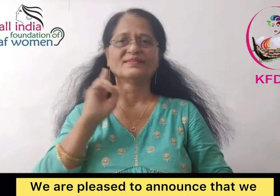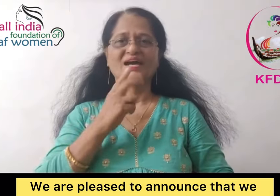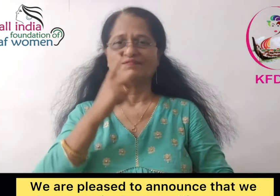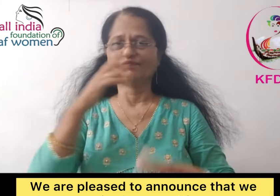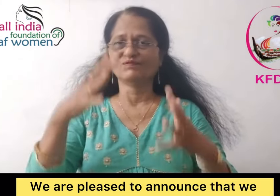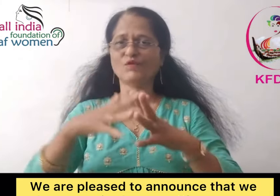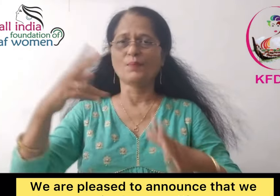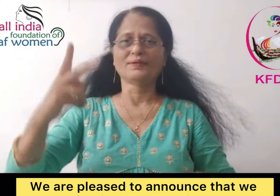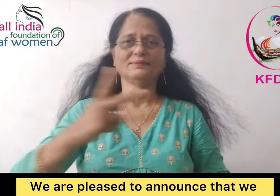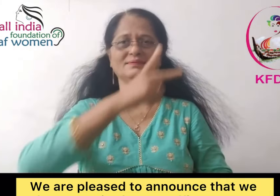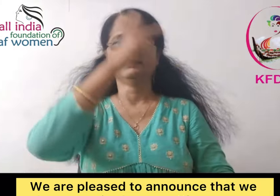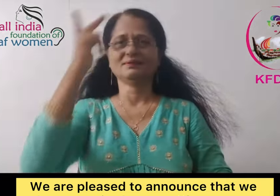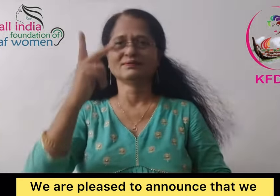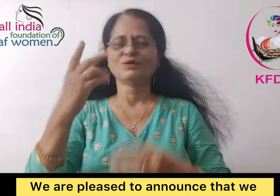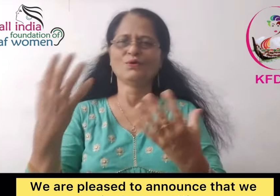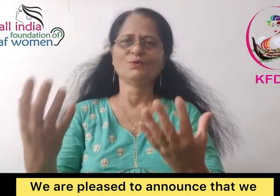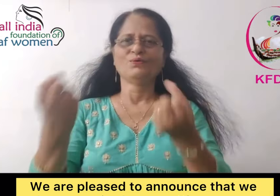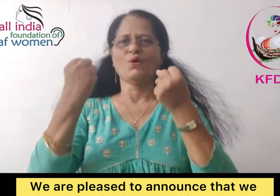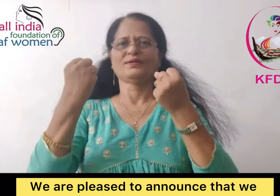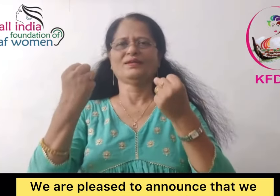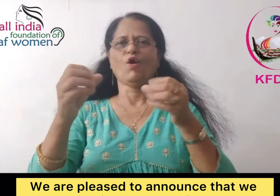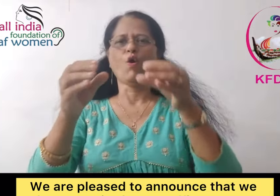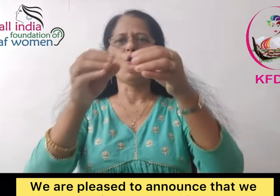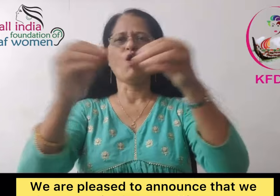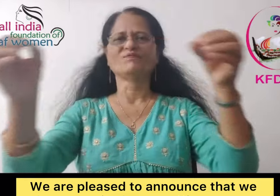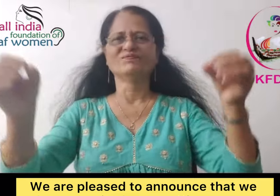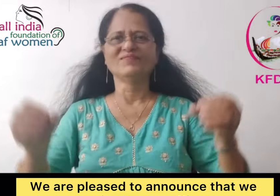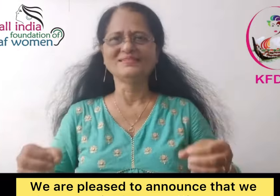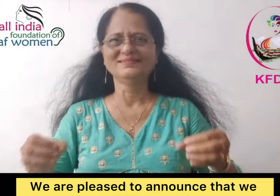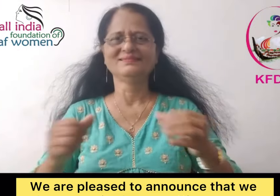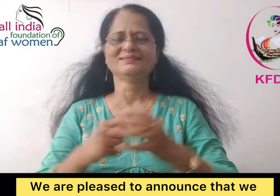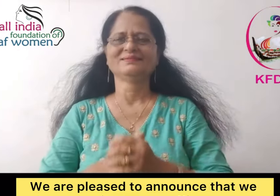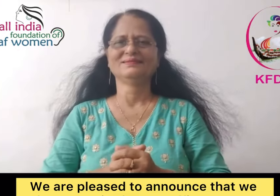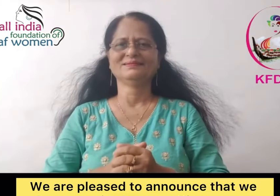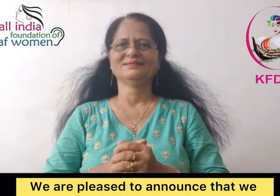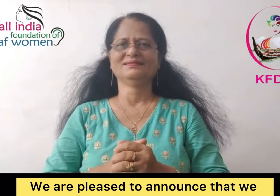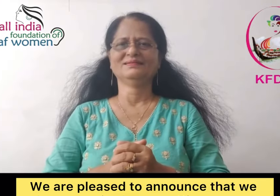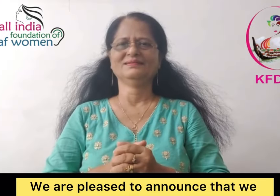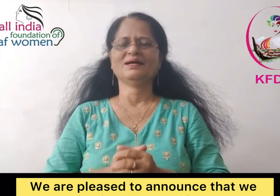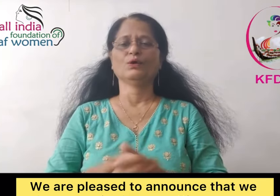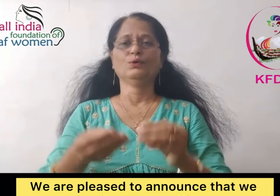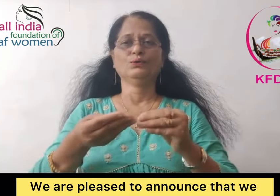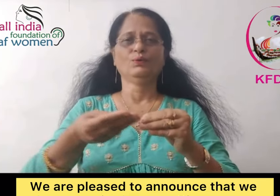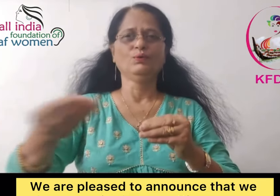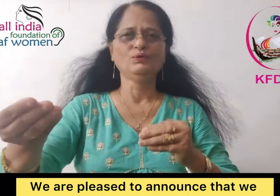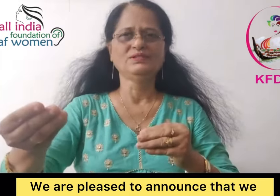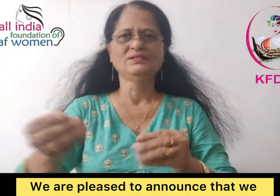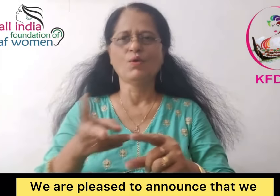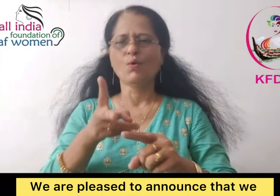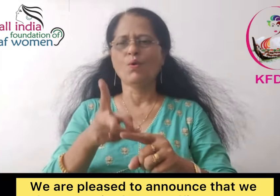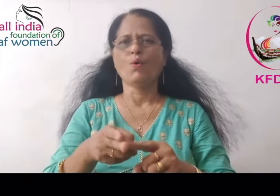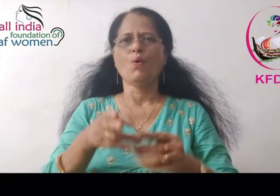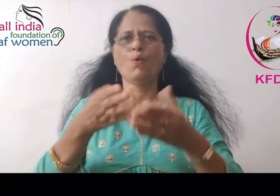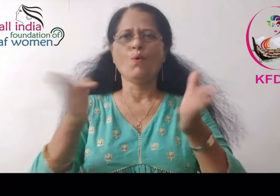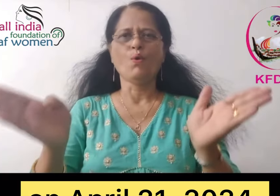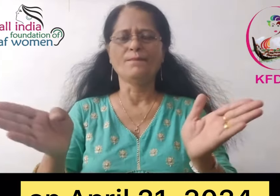we have acquired a new office space and will be hosting an opening ceremony on